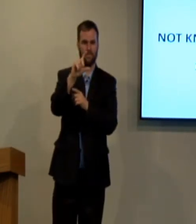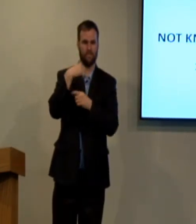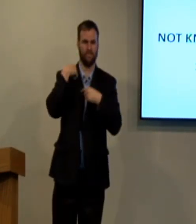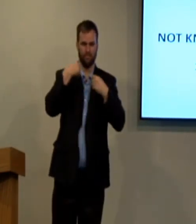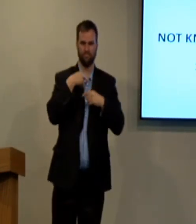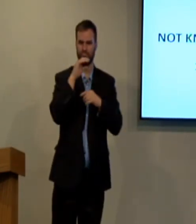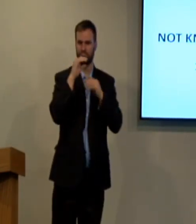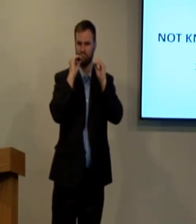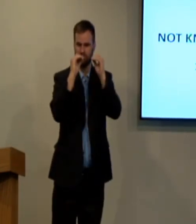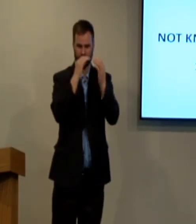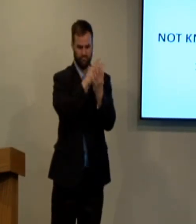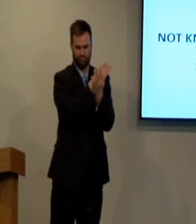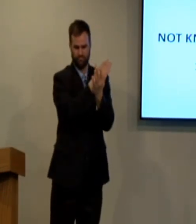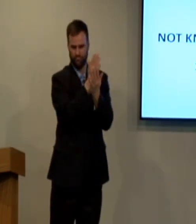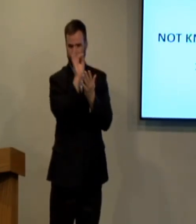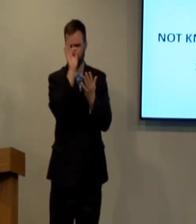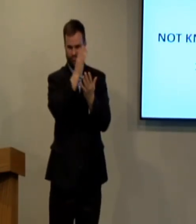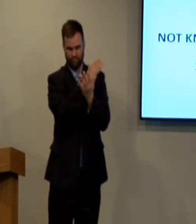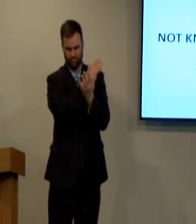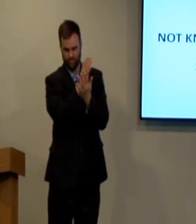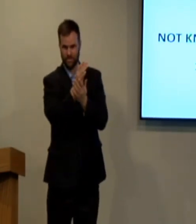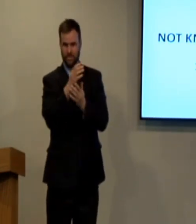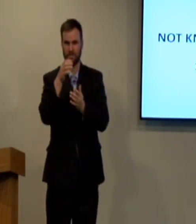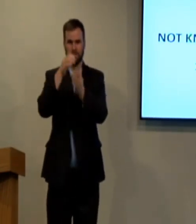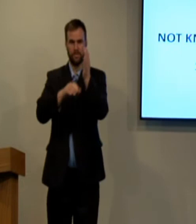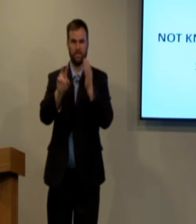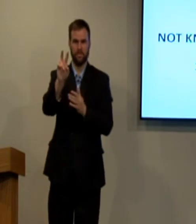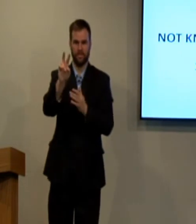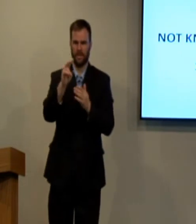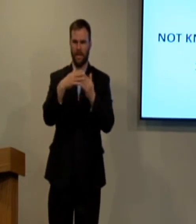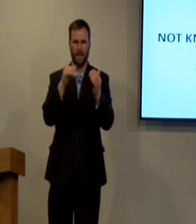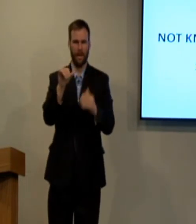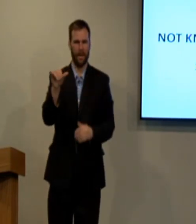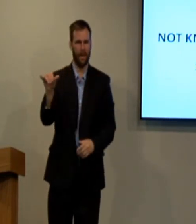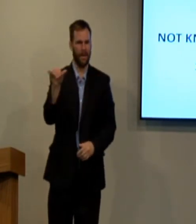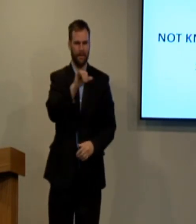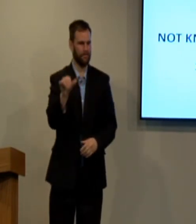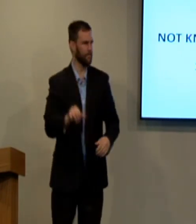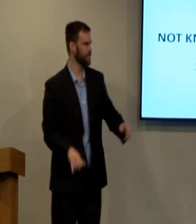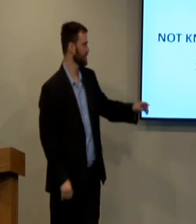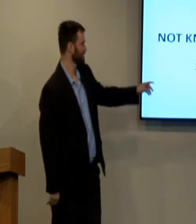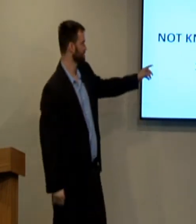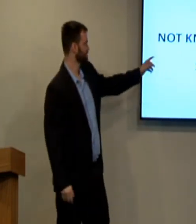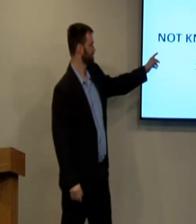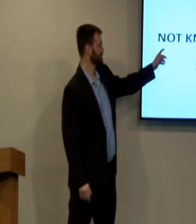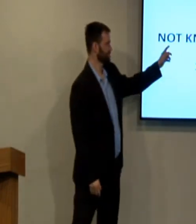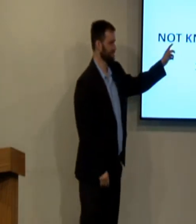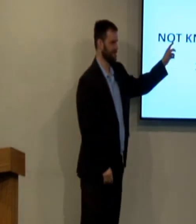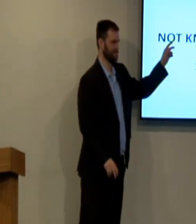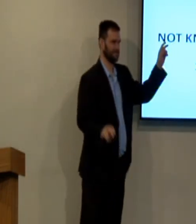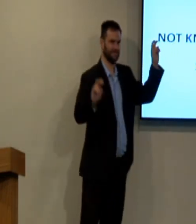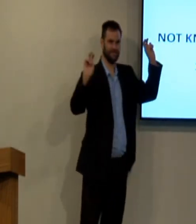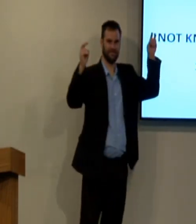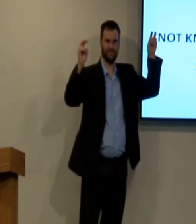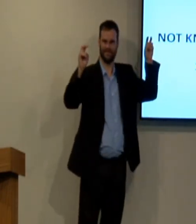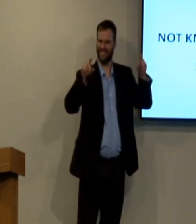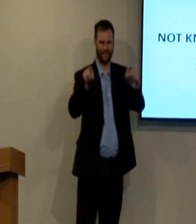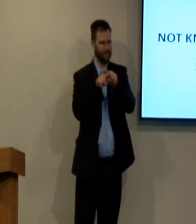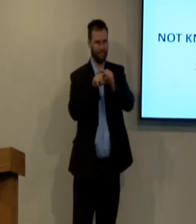So we've been, I've been teaching on 1 Samuel over the past several weeks, and the title of